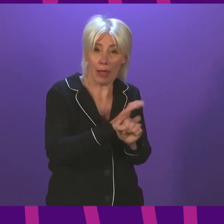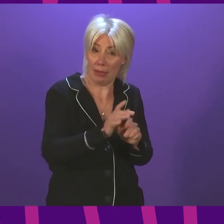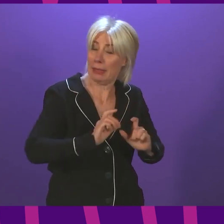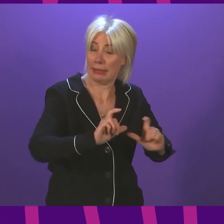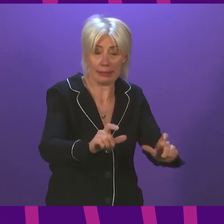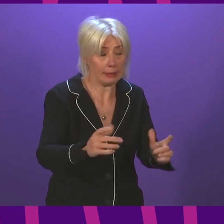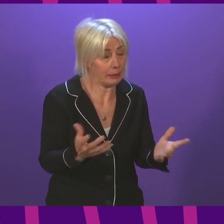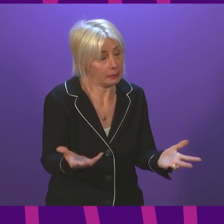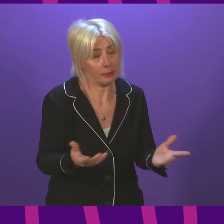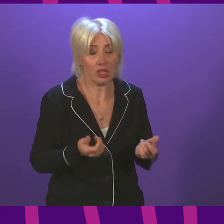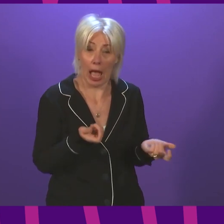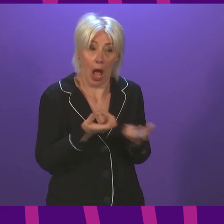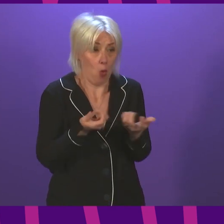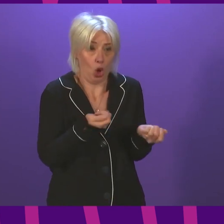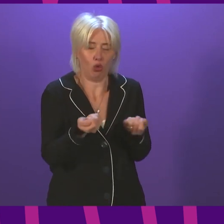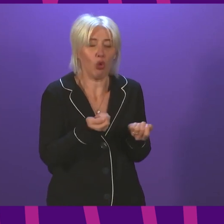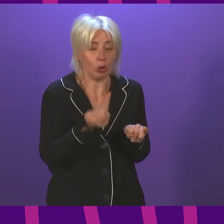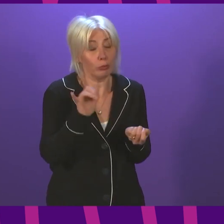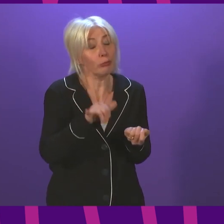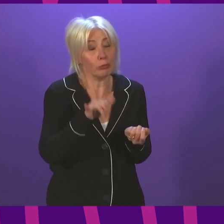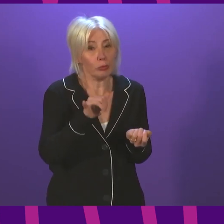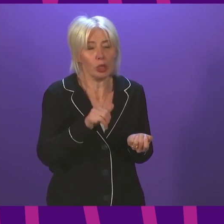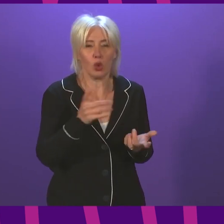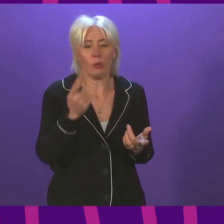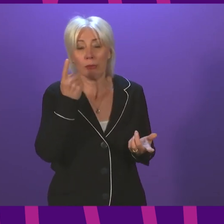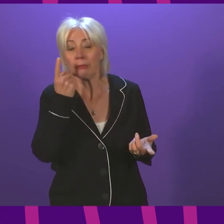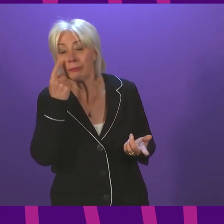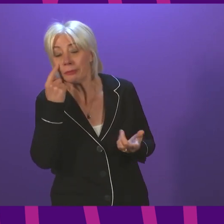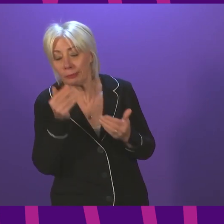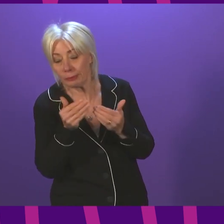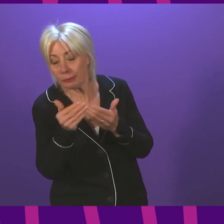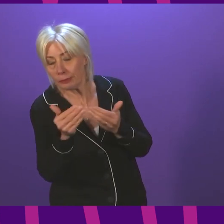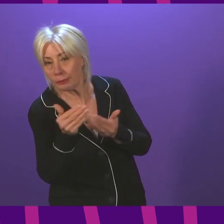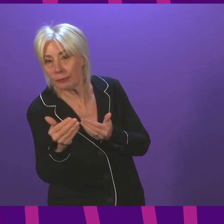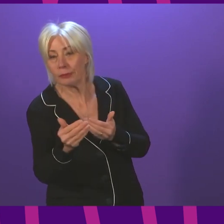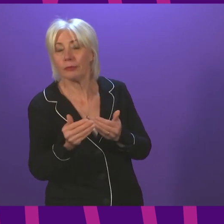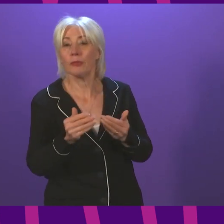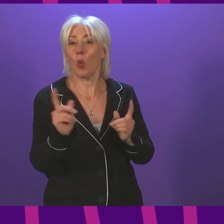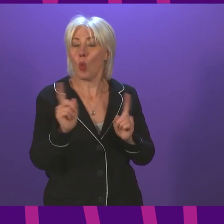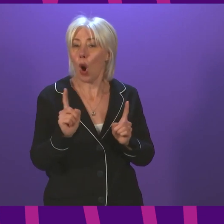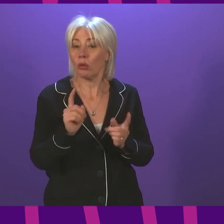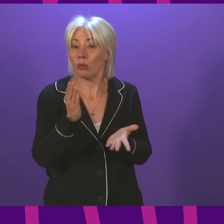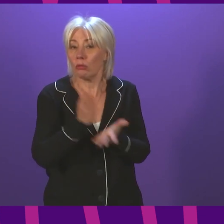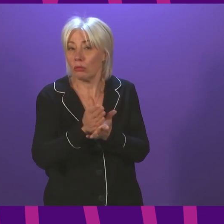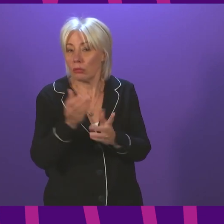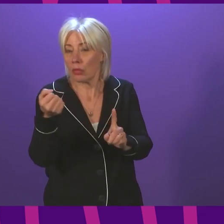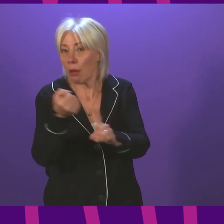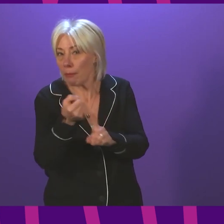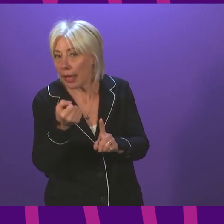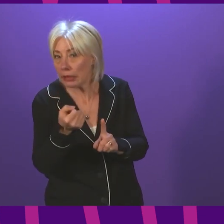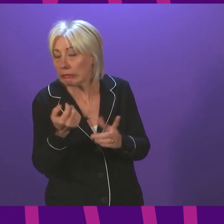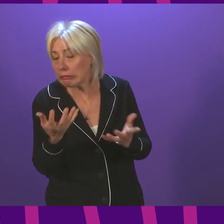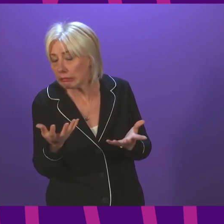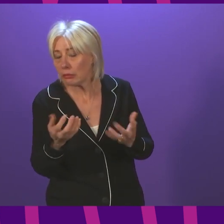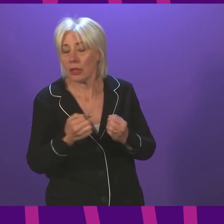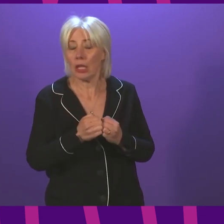to do to control it. So I think we will need to see over the weeks and months to come exactly what that impact is. I would expect